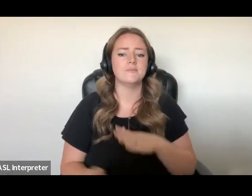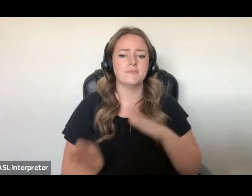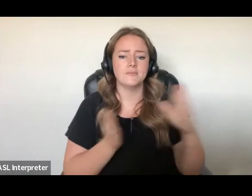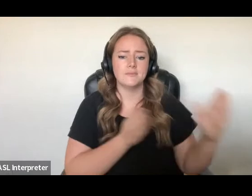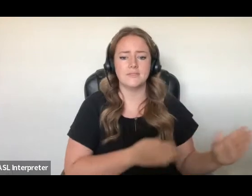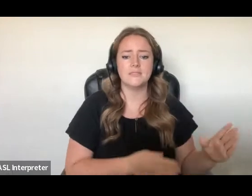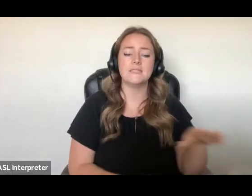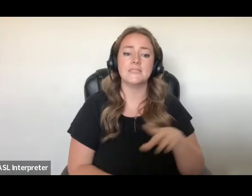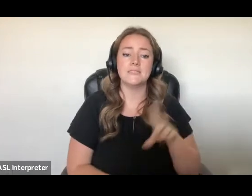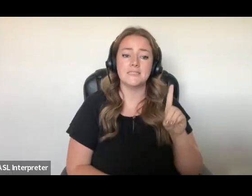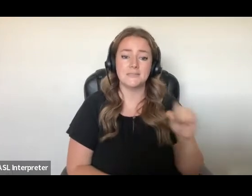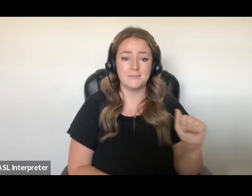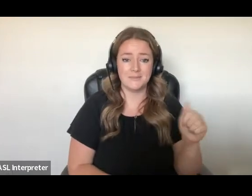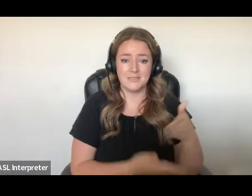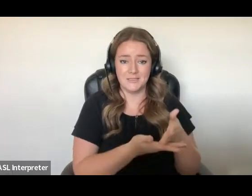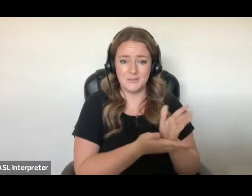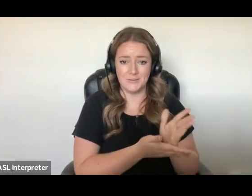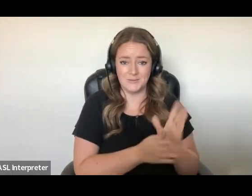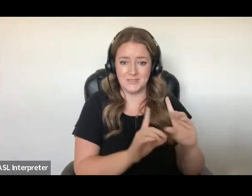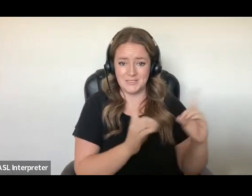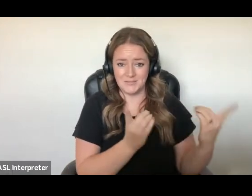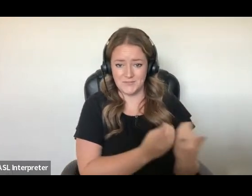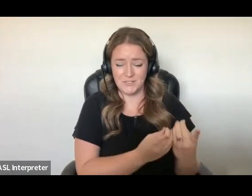Division, Human Rights Watch.